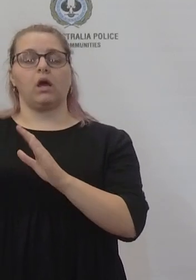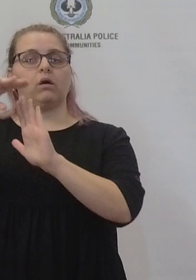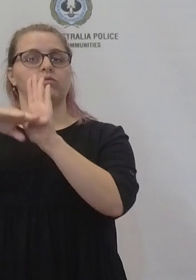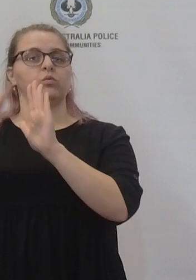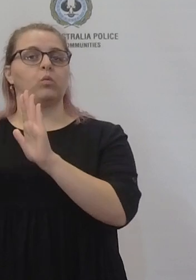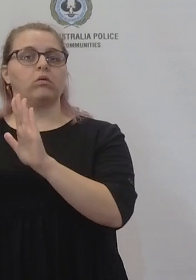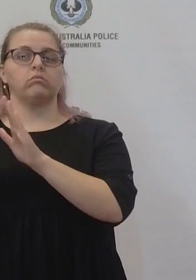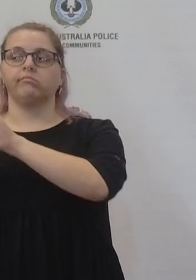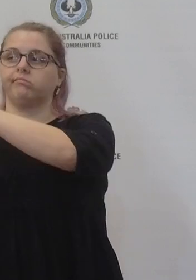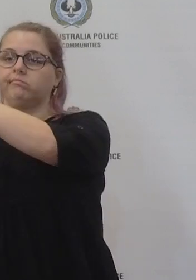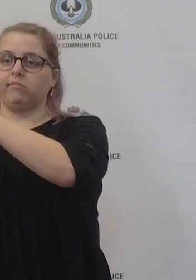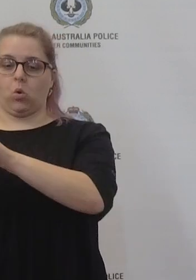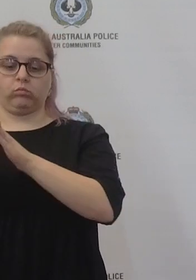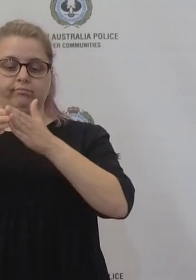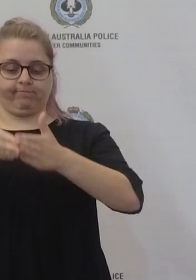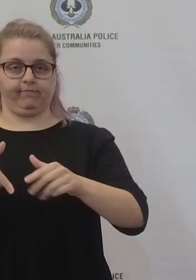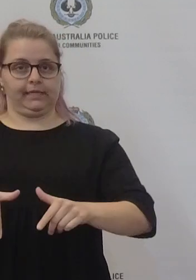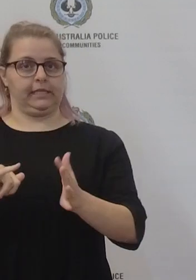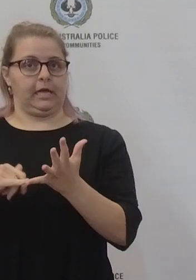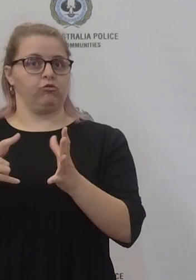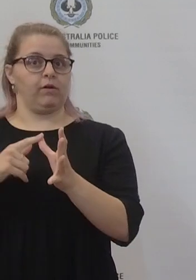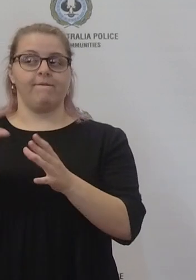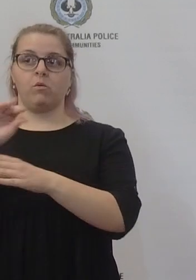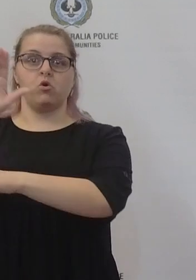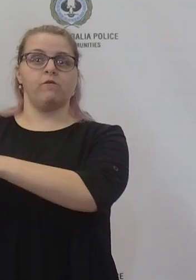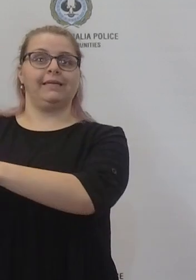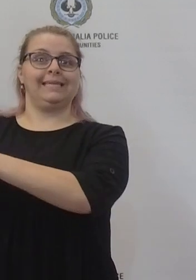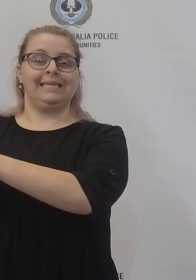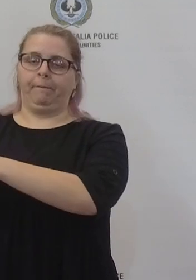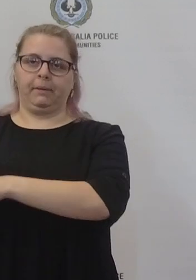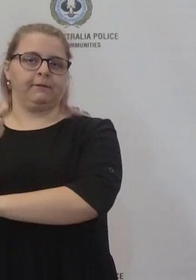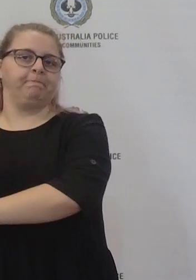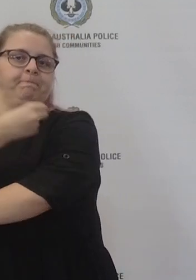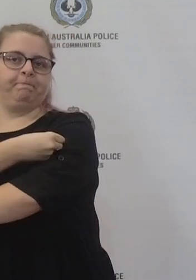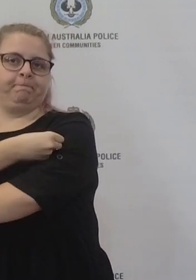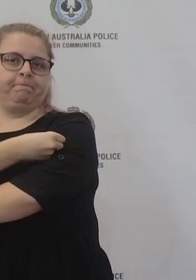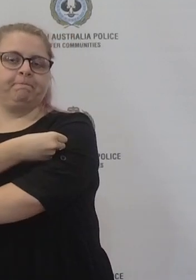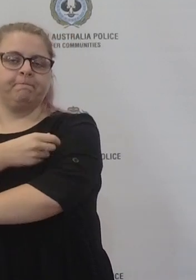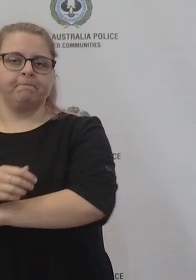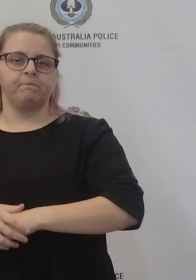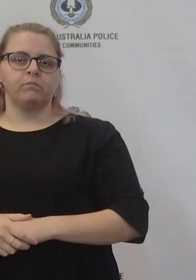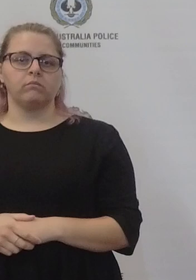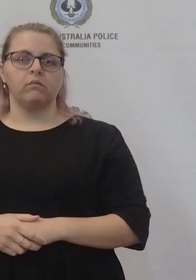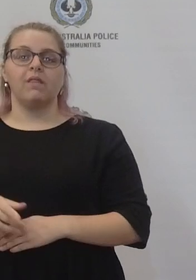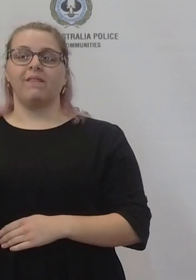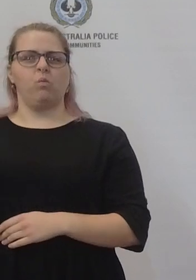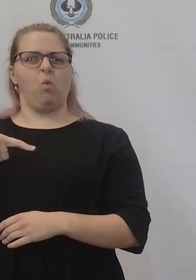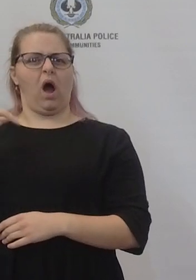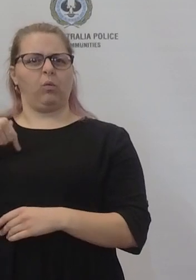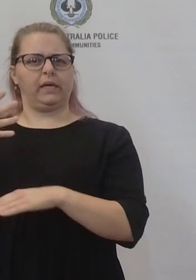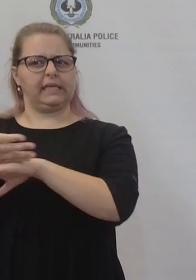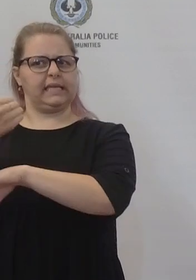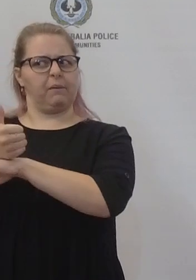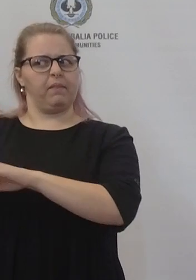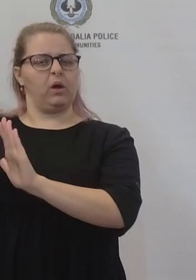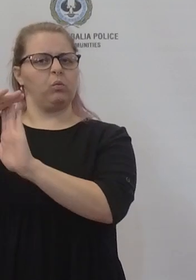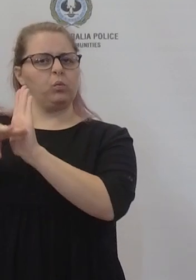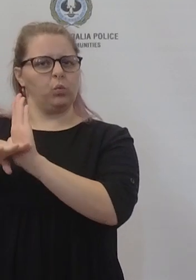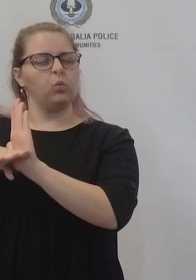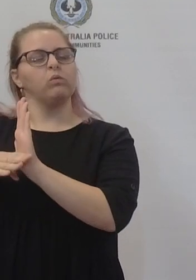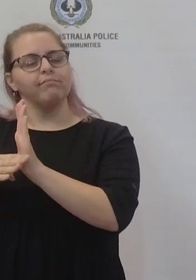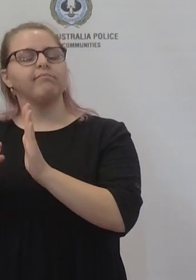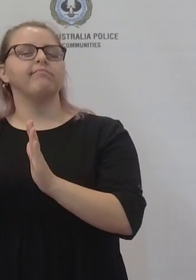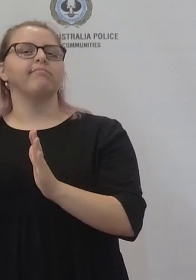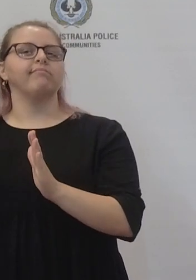arriving in south australian waters unless they're vaccinated. That was actually put in place as a part of our border protection arrangements and is no longer required so